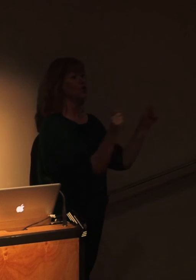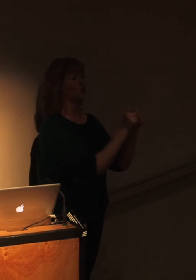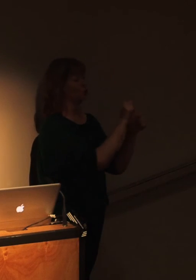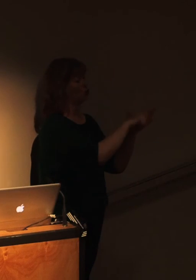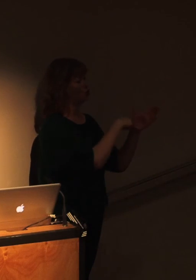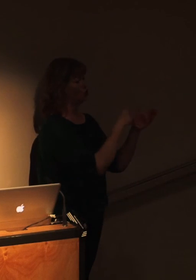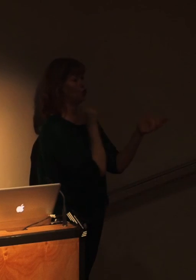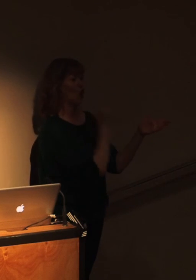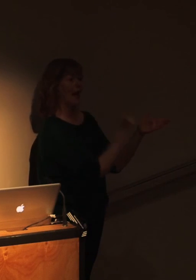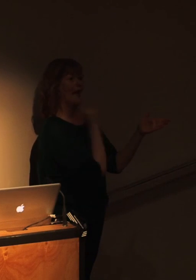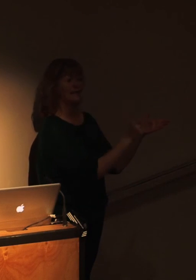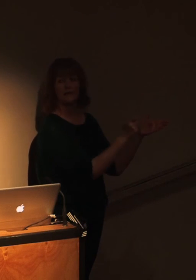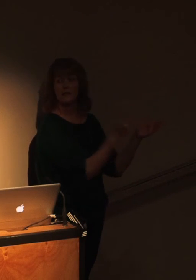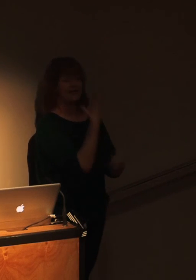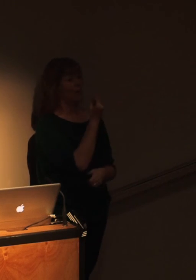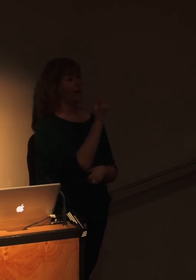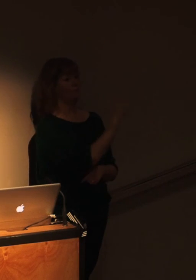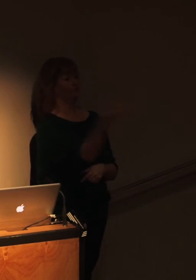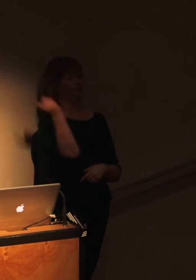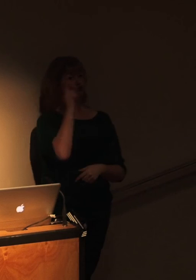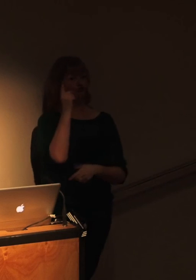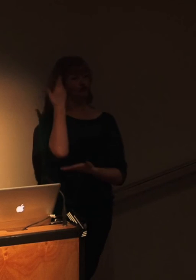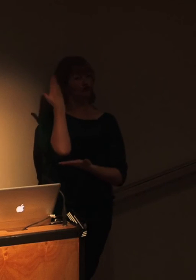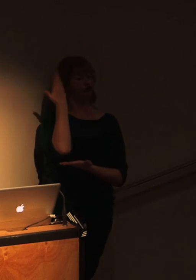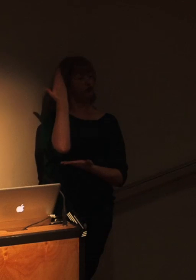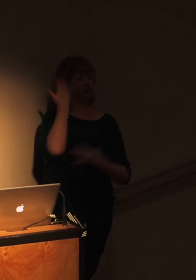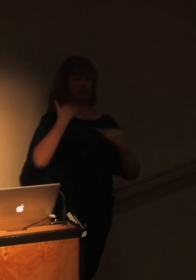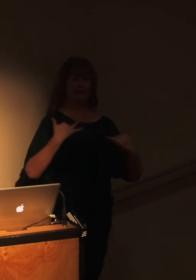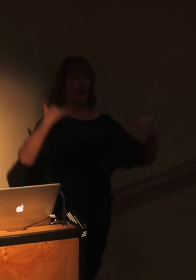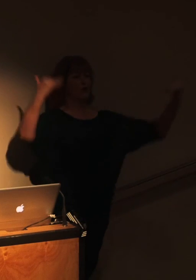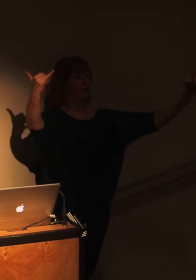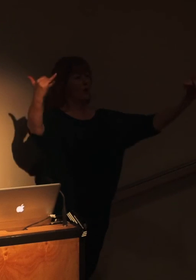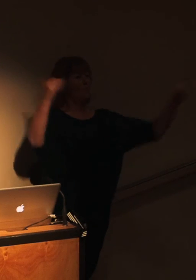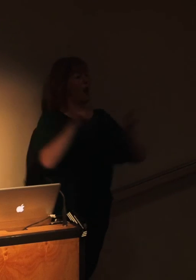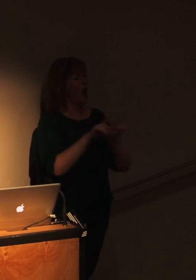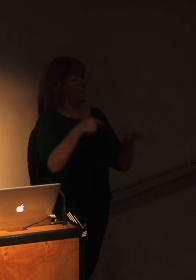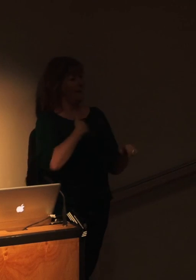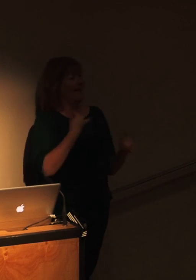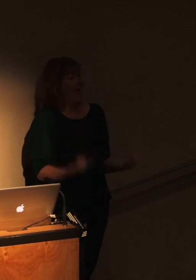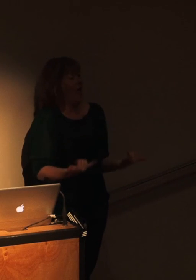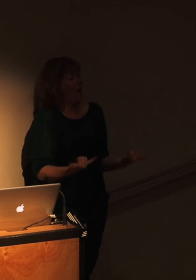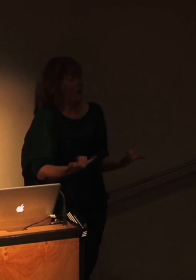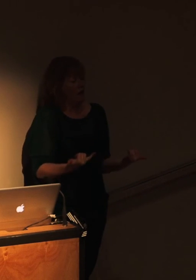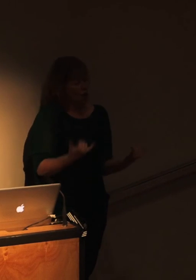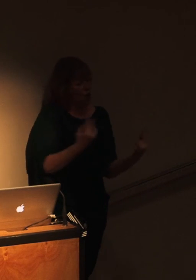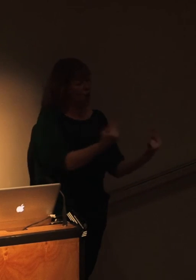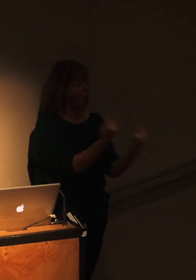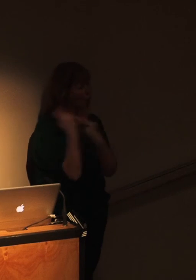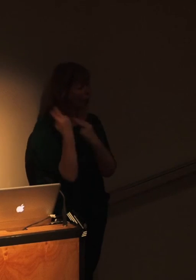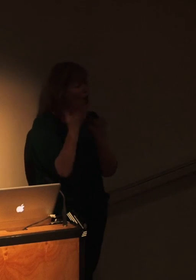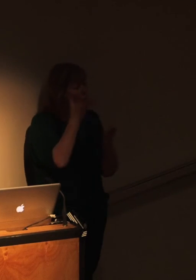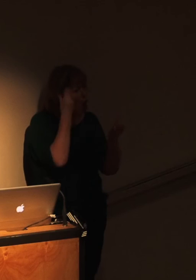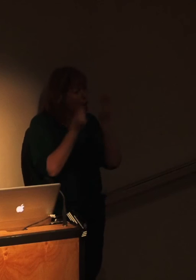standing in front of the auditorium like I am right now, you're looking to learn from them, you're looking to understand,